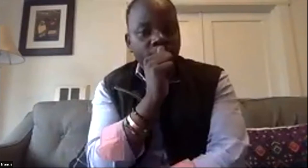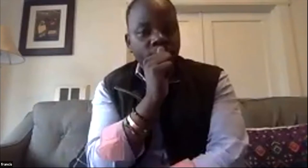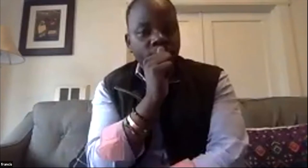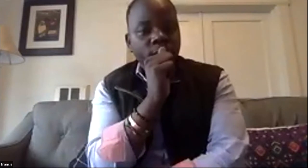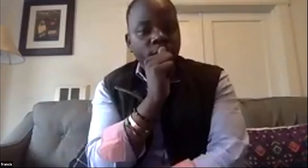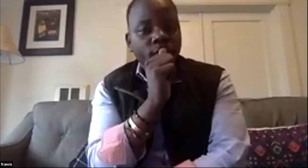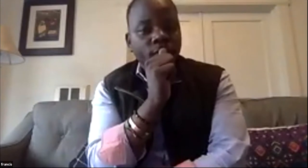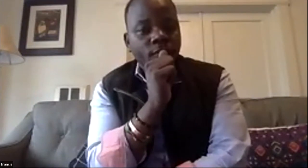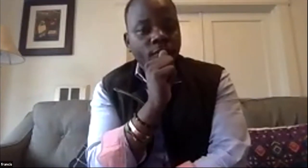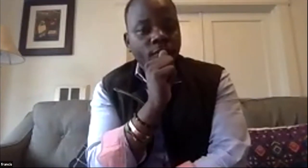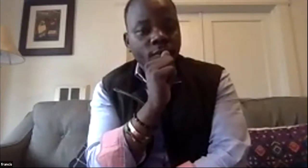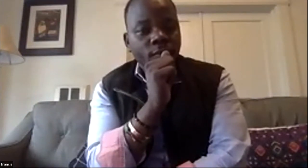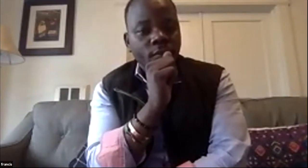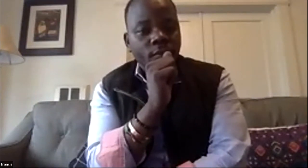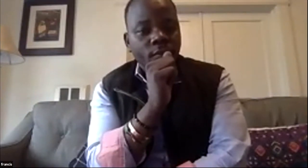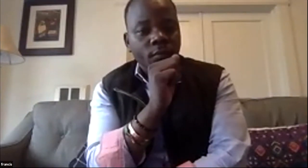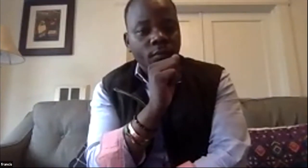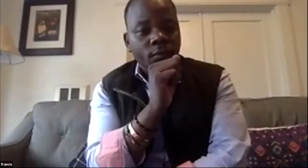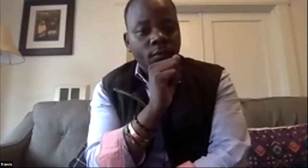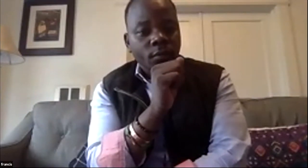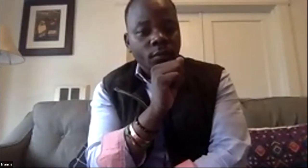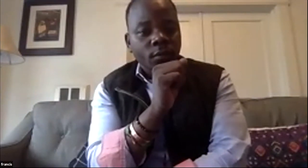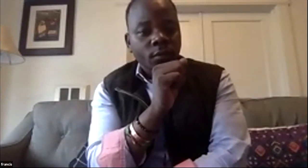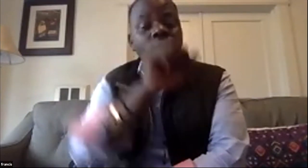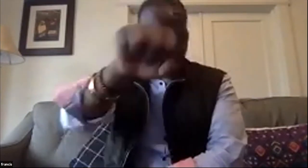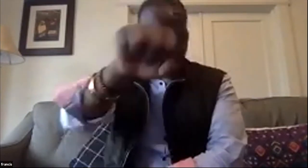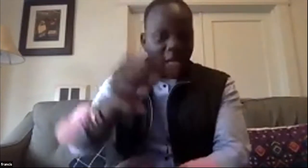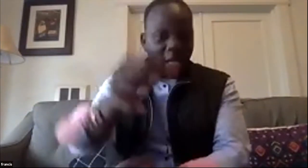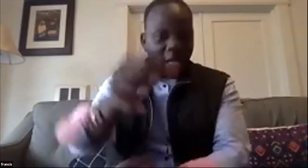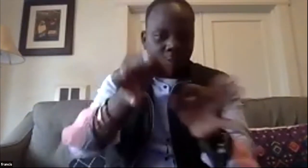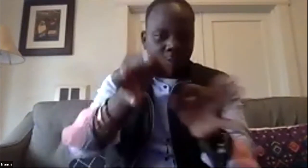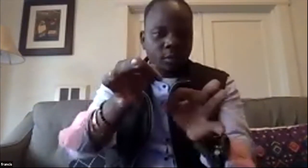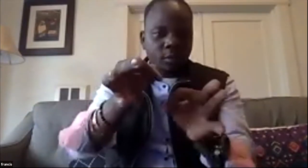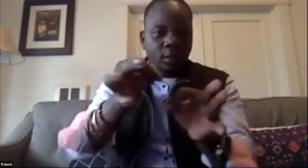that the zambian government already gave you land